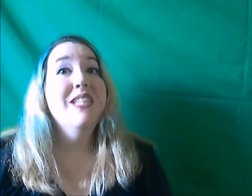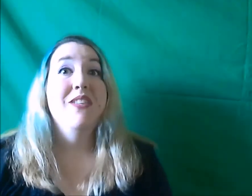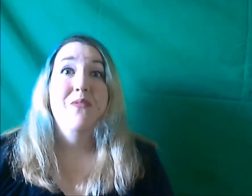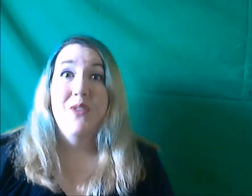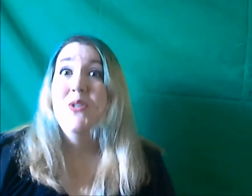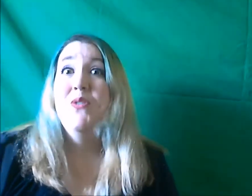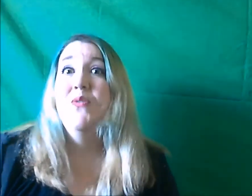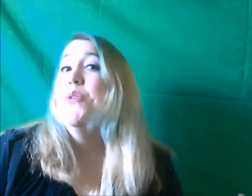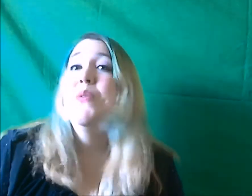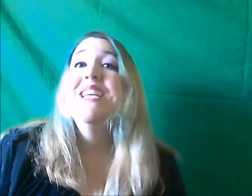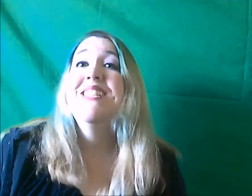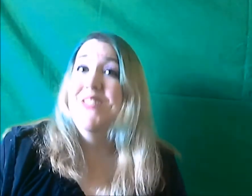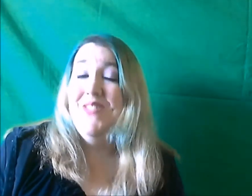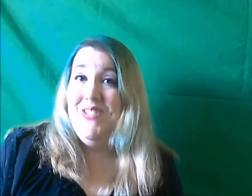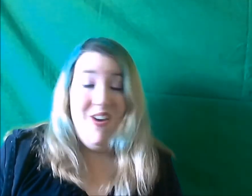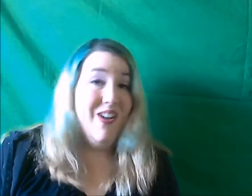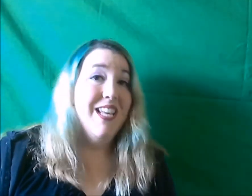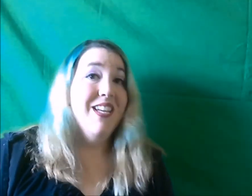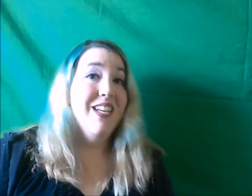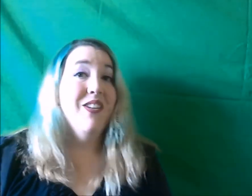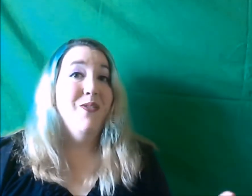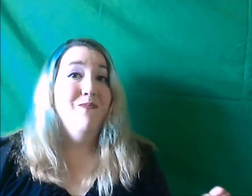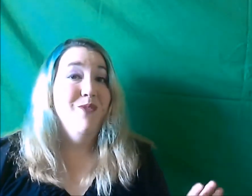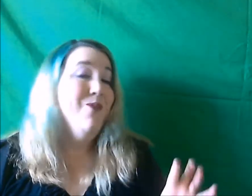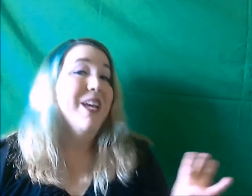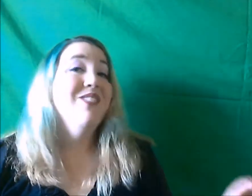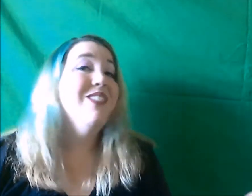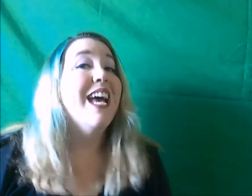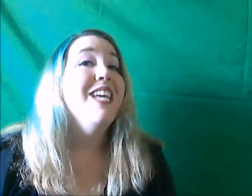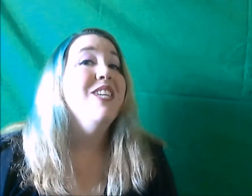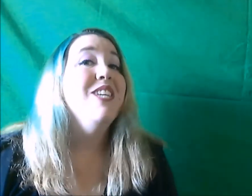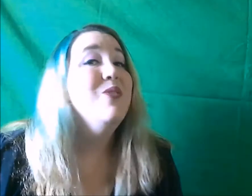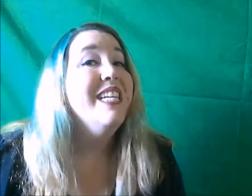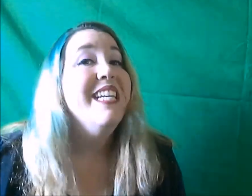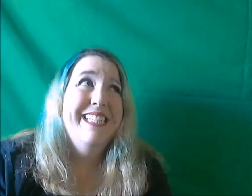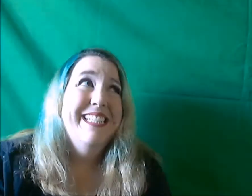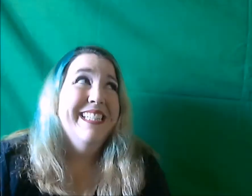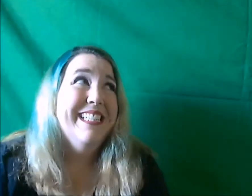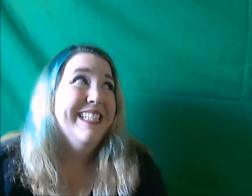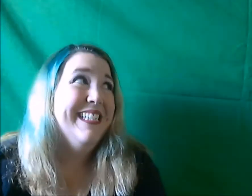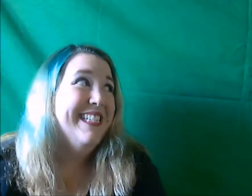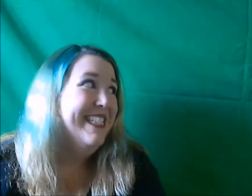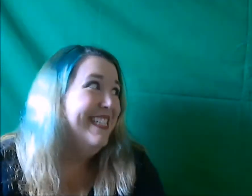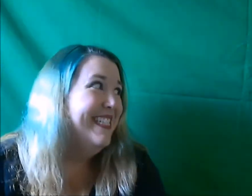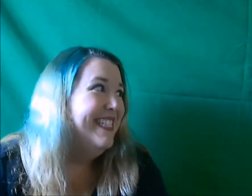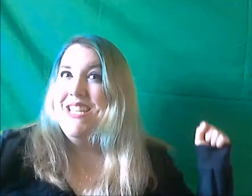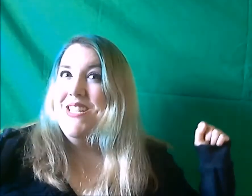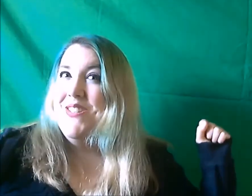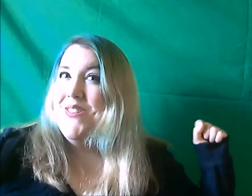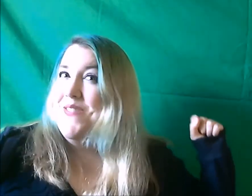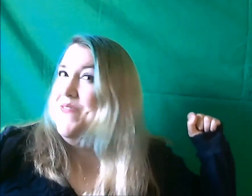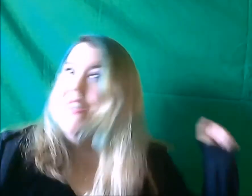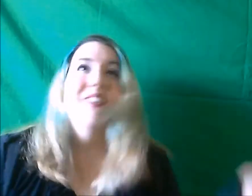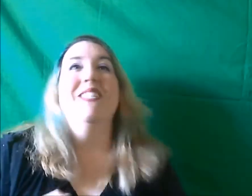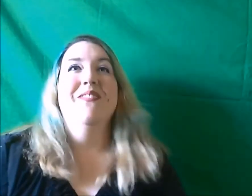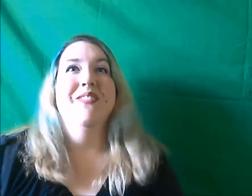first few weeks of starting a new exercise routine they're very difficult.